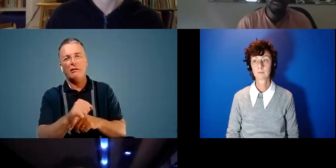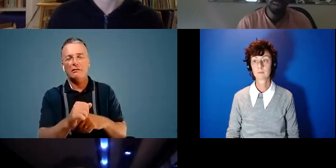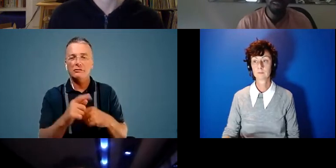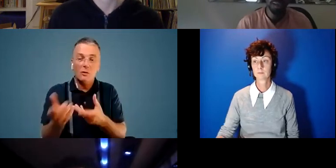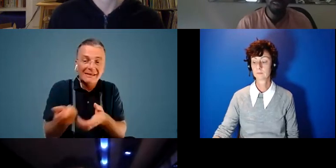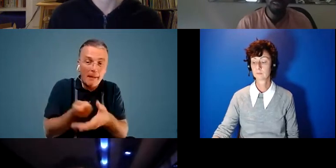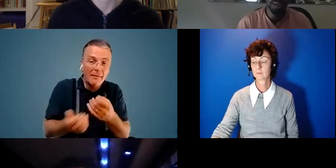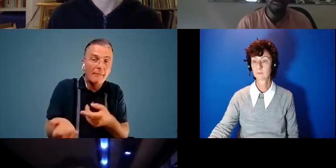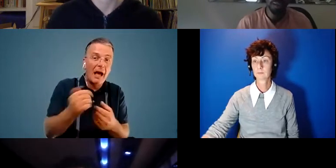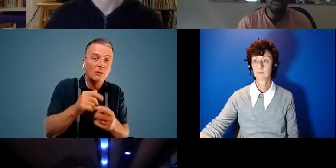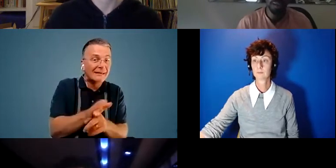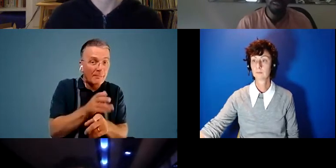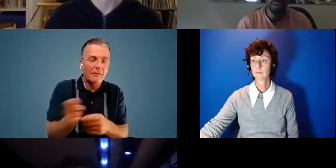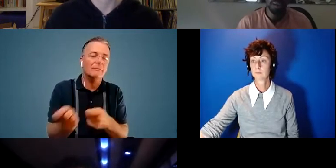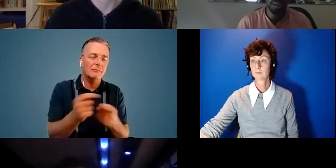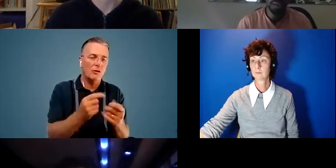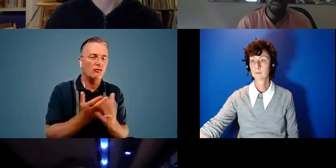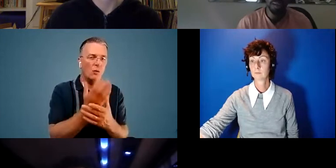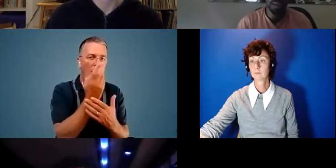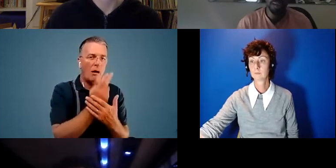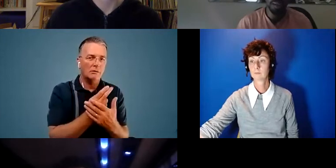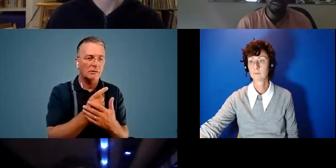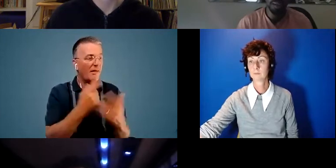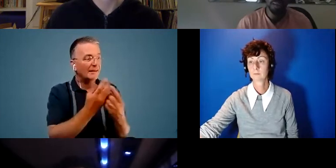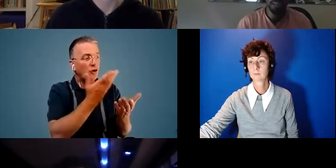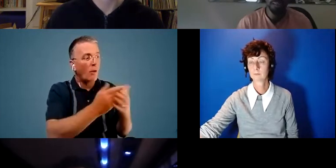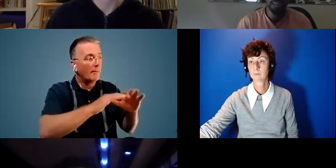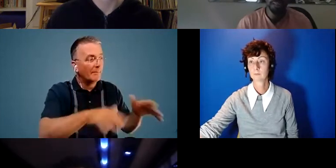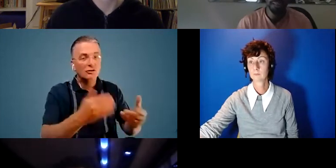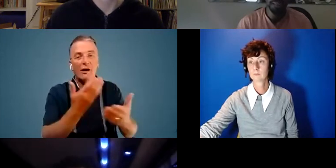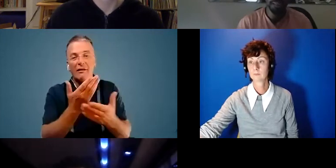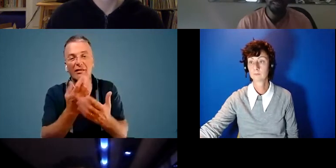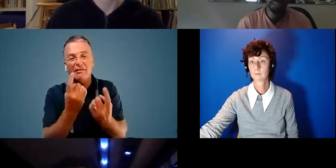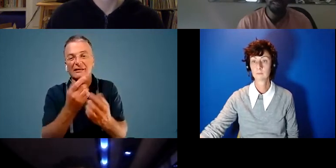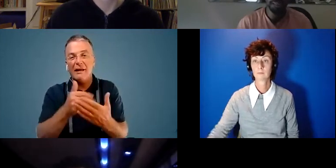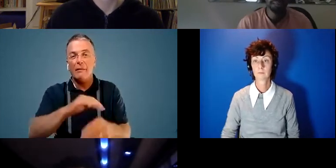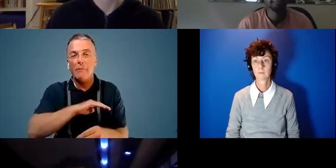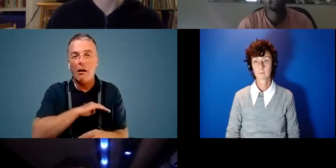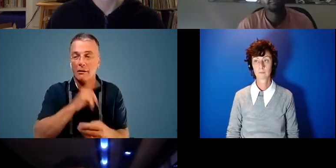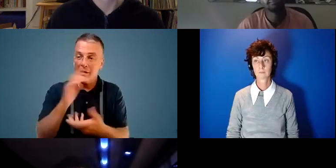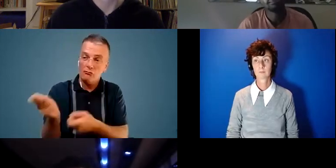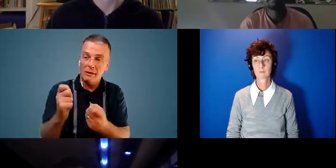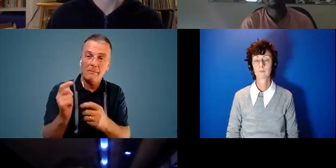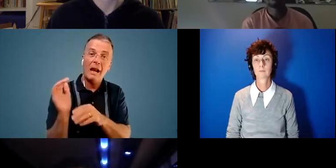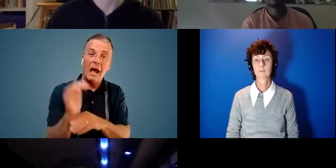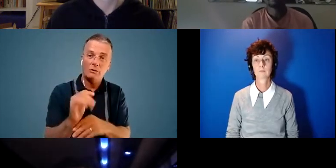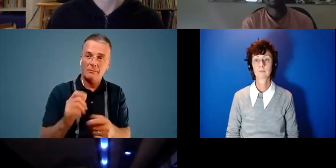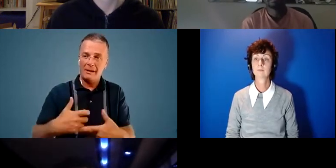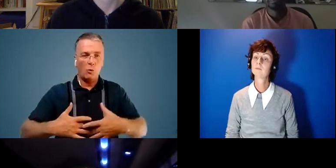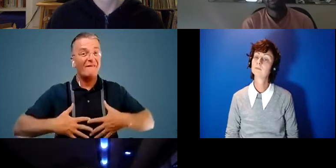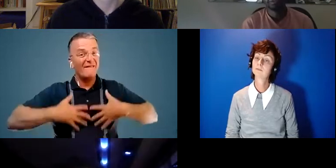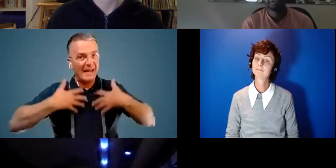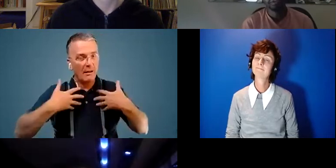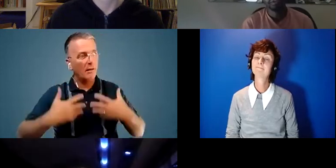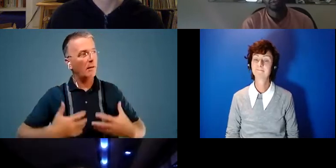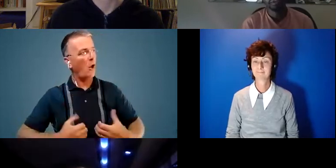art is where we're at we know we've been having things on the beach we'll be having things in the park and if we can bring people out and make them feel that ownership